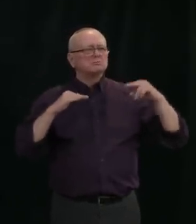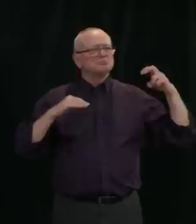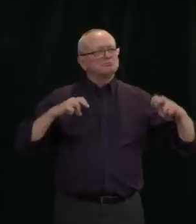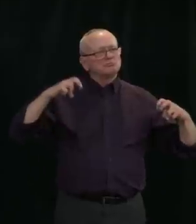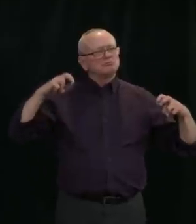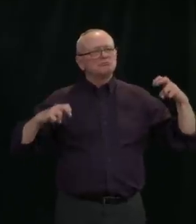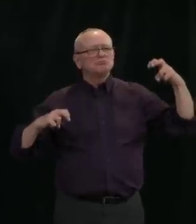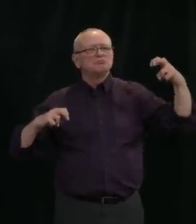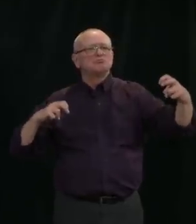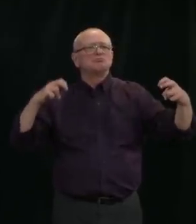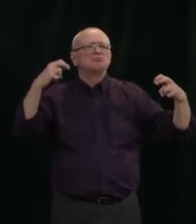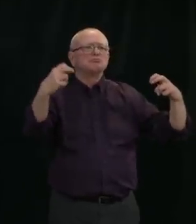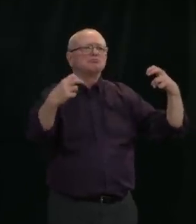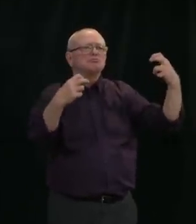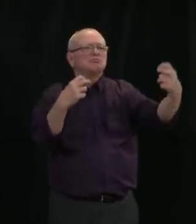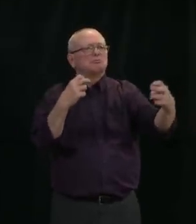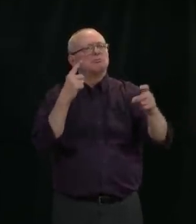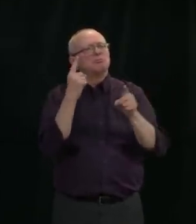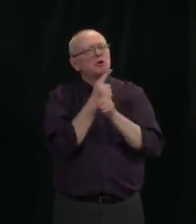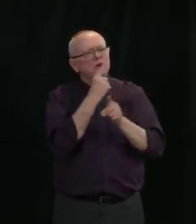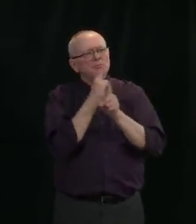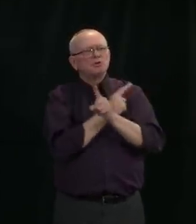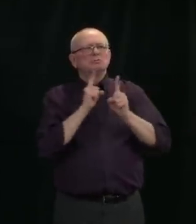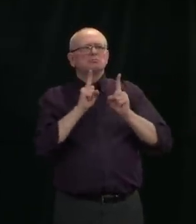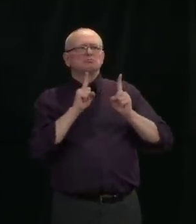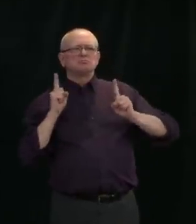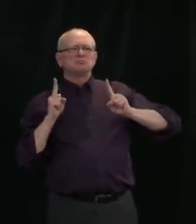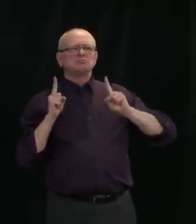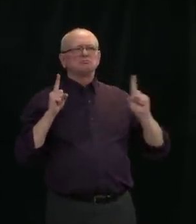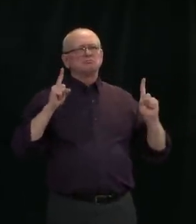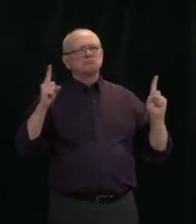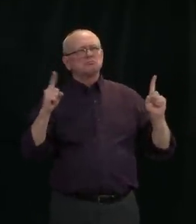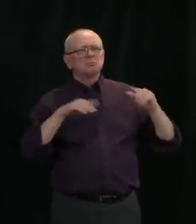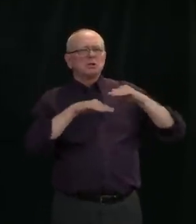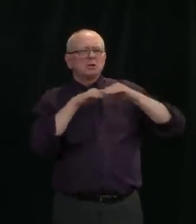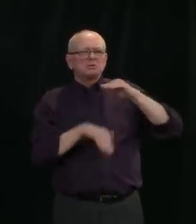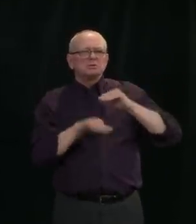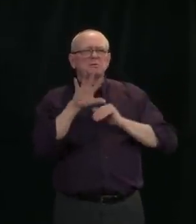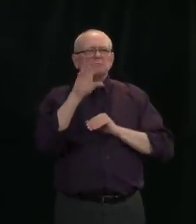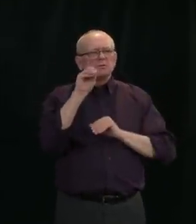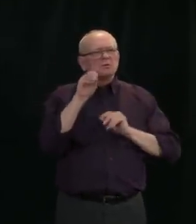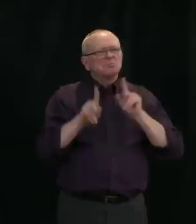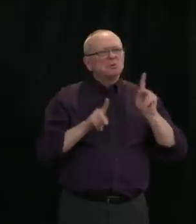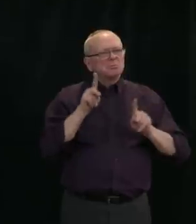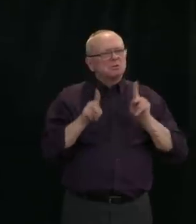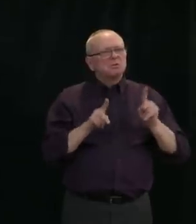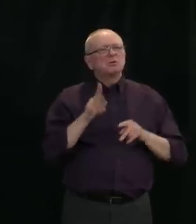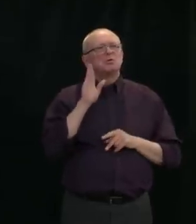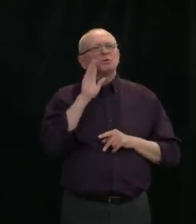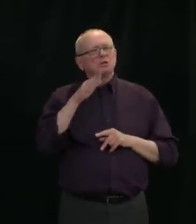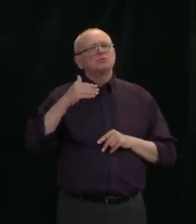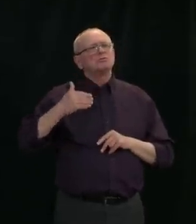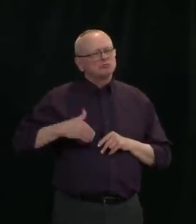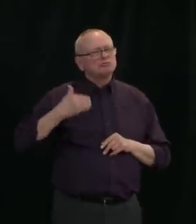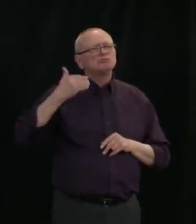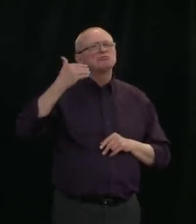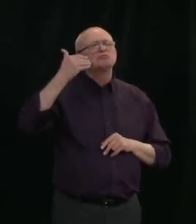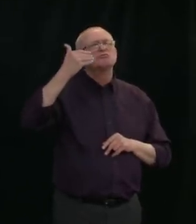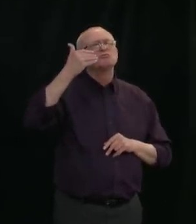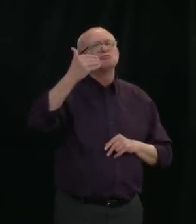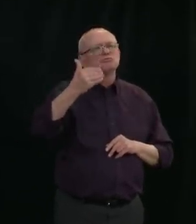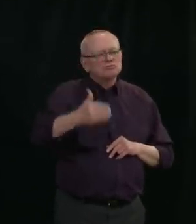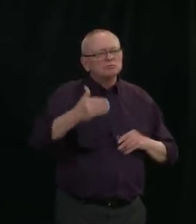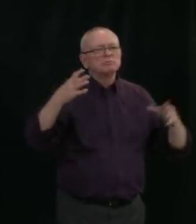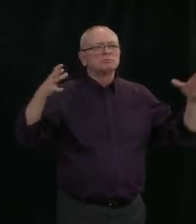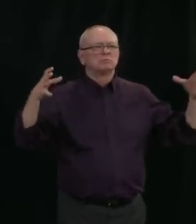sittings. So again, we'll continue to sit periodically on a limited basis, particularly to allow us urgently to pass important